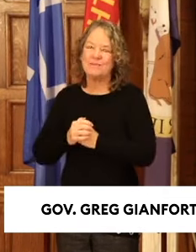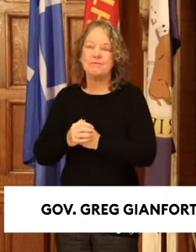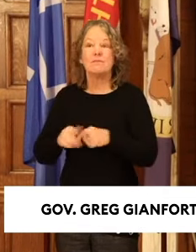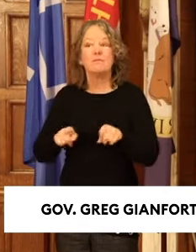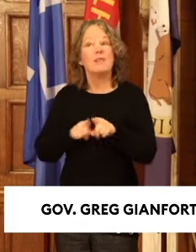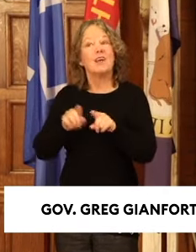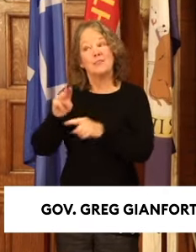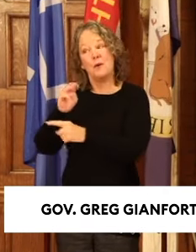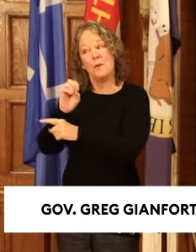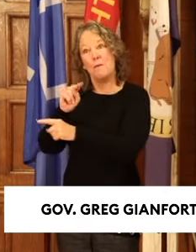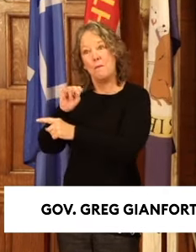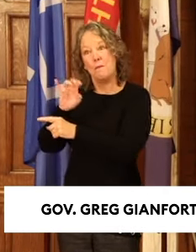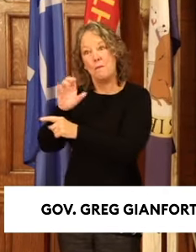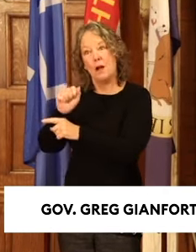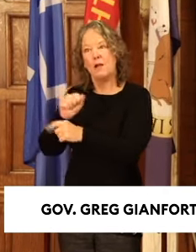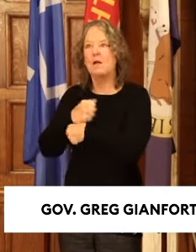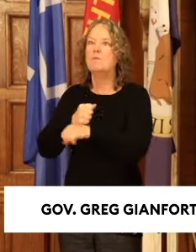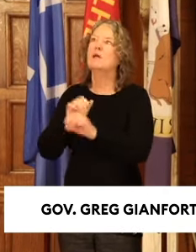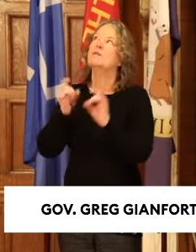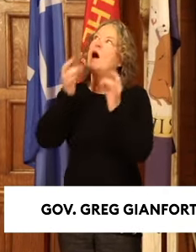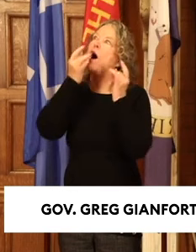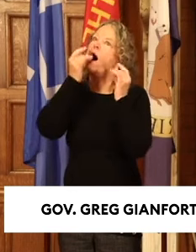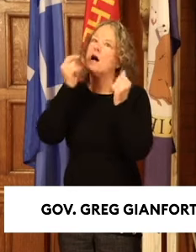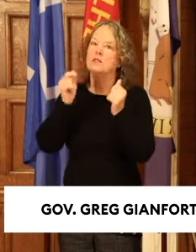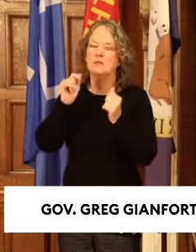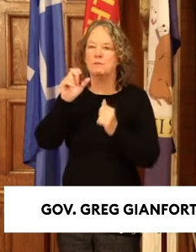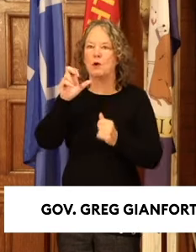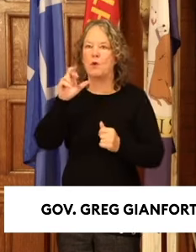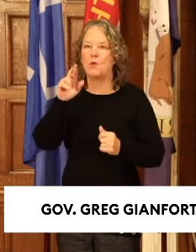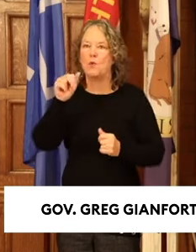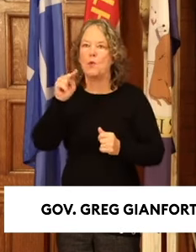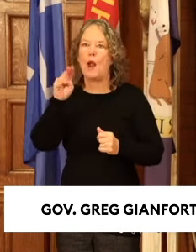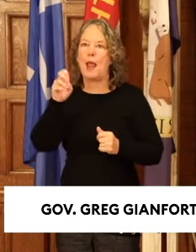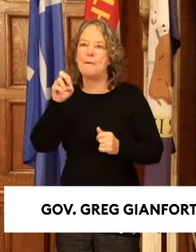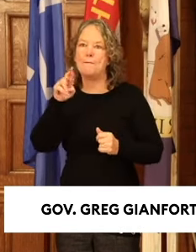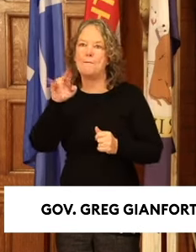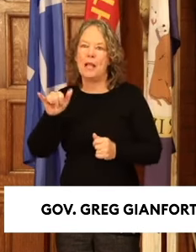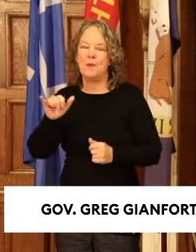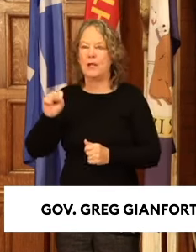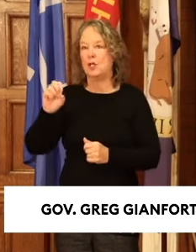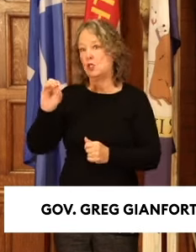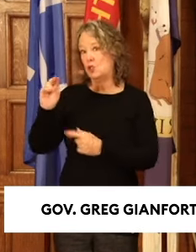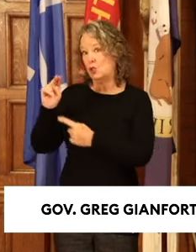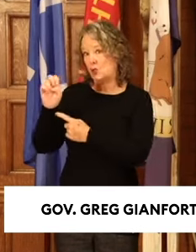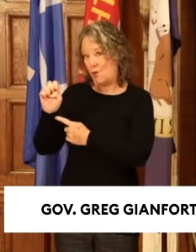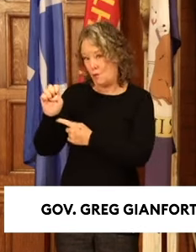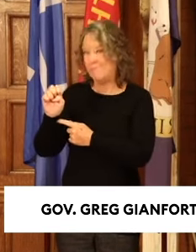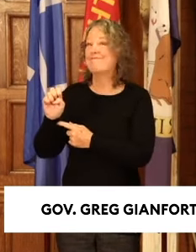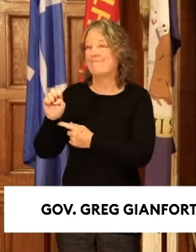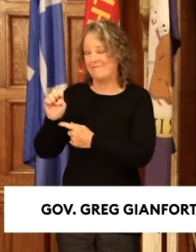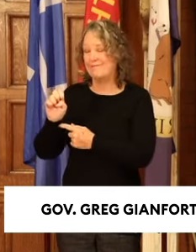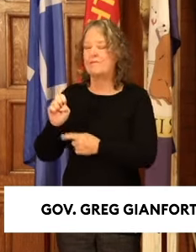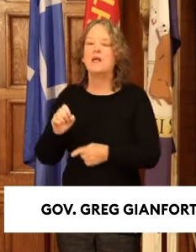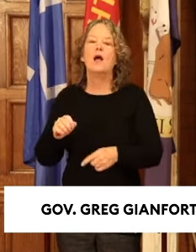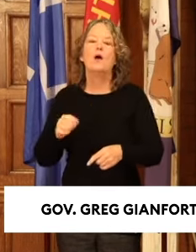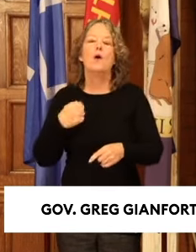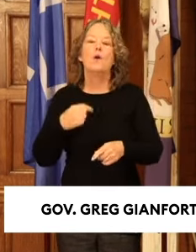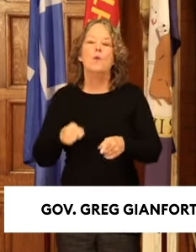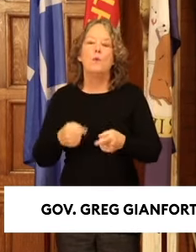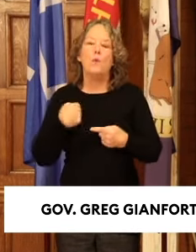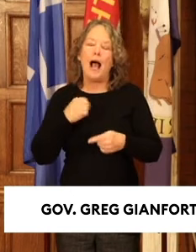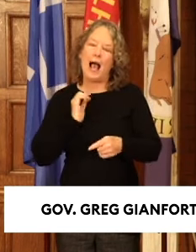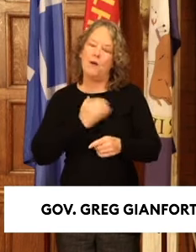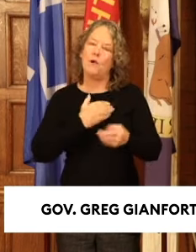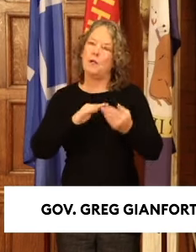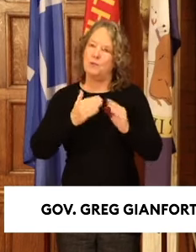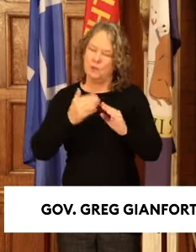Monica makes an awesome cranberry scone. As we increase access to our public lands, our communities benefit.